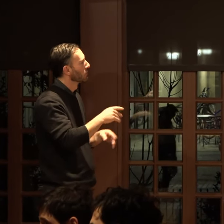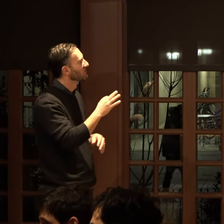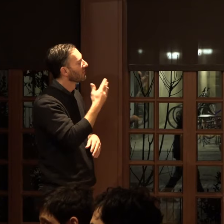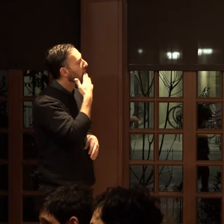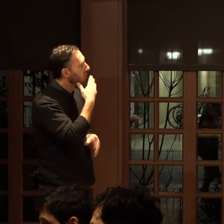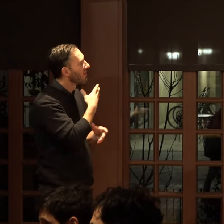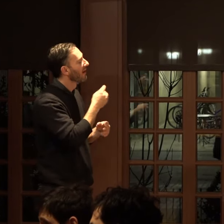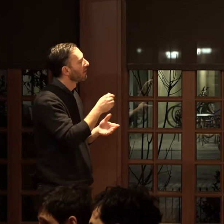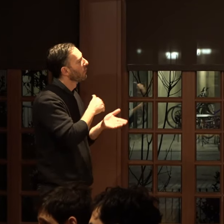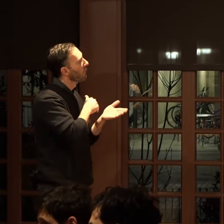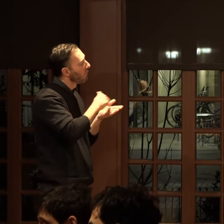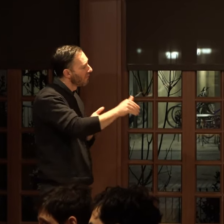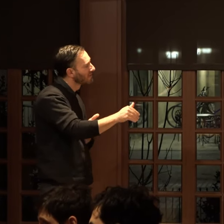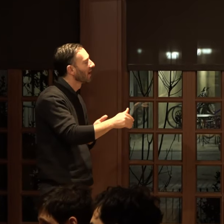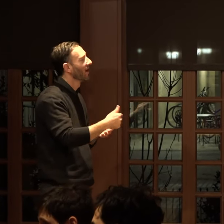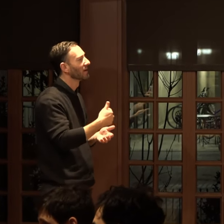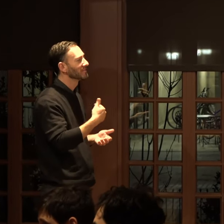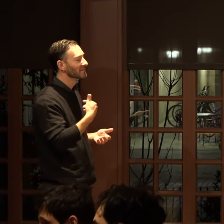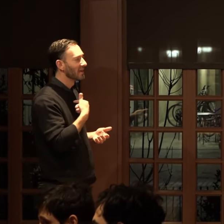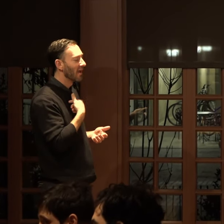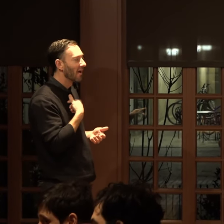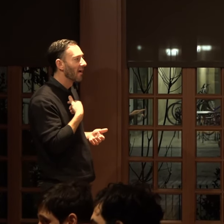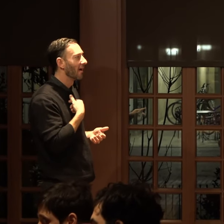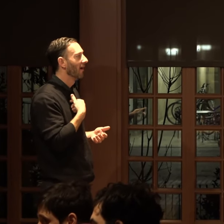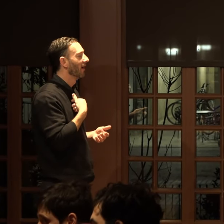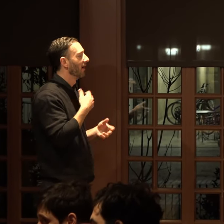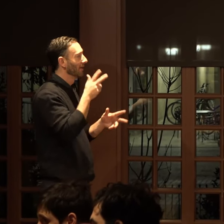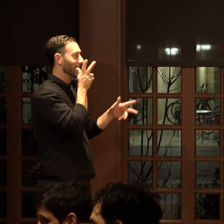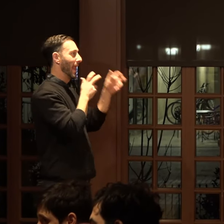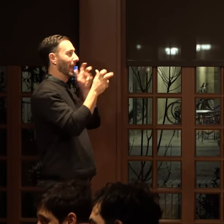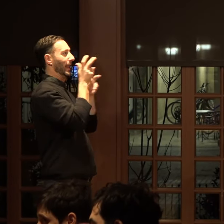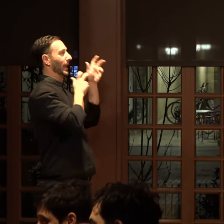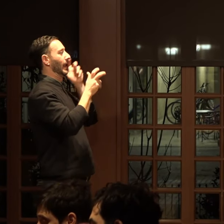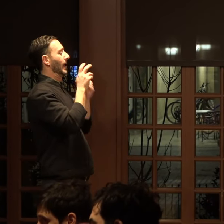and a lot of the times I take in media